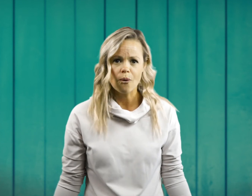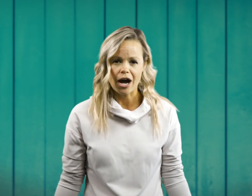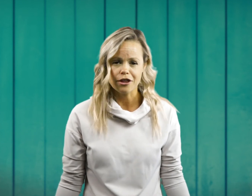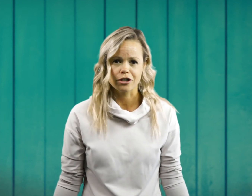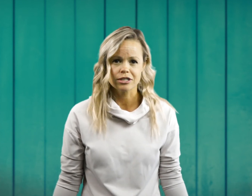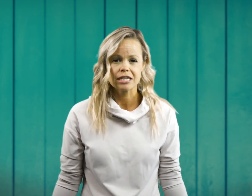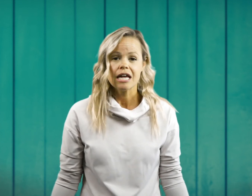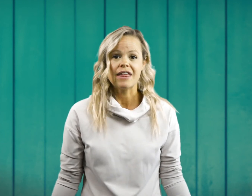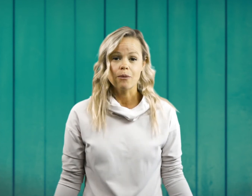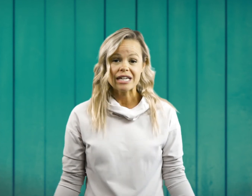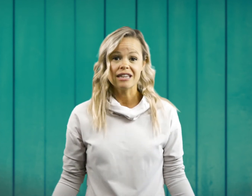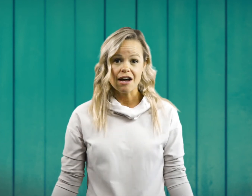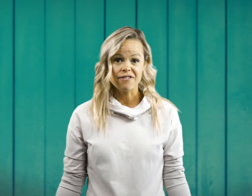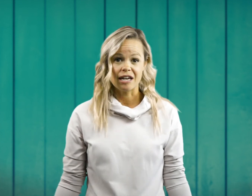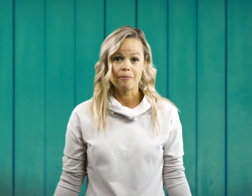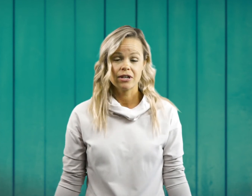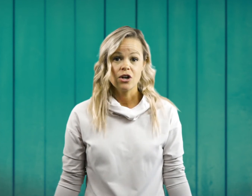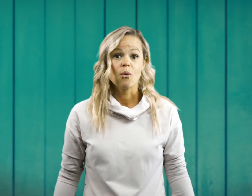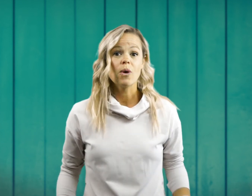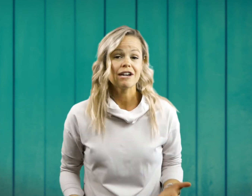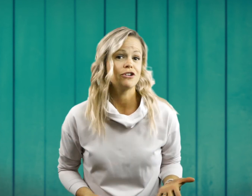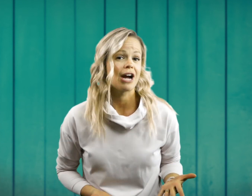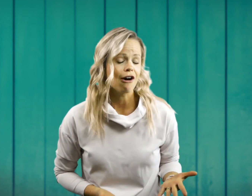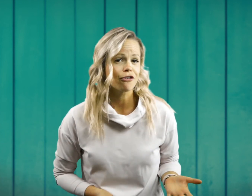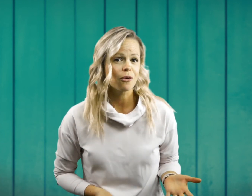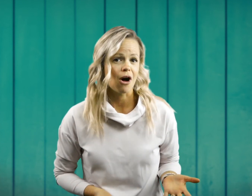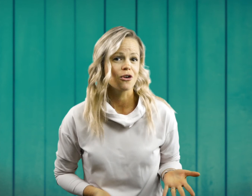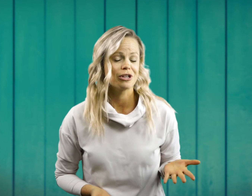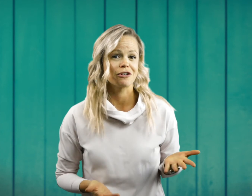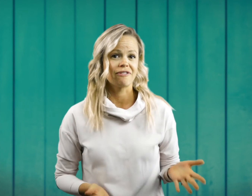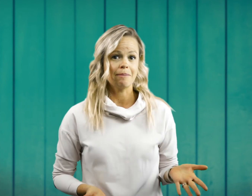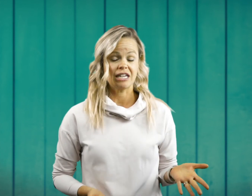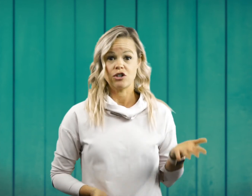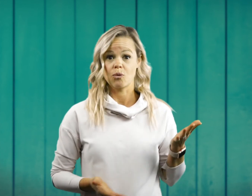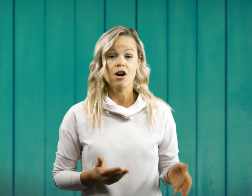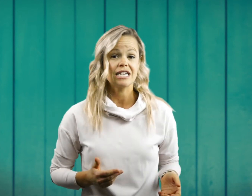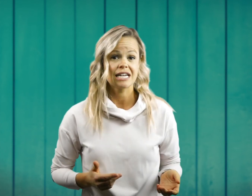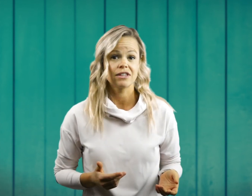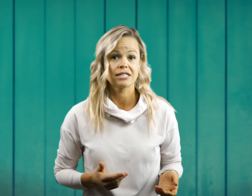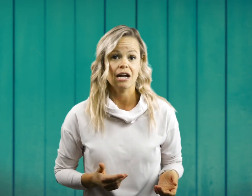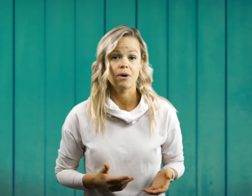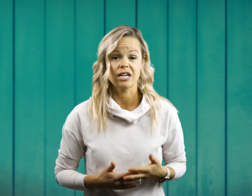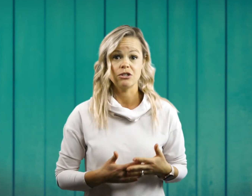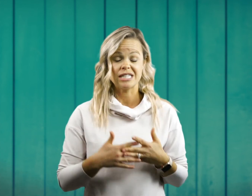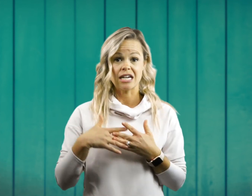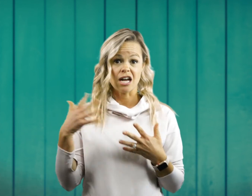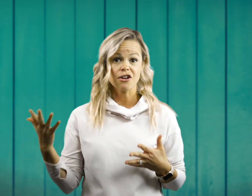others that we love them? What if you're out for a walk with your family and you're walking down the sidewalk and you see another